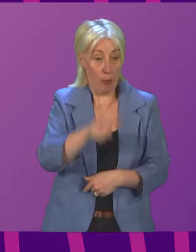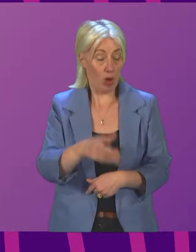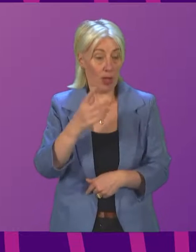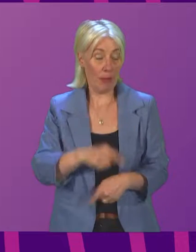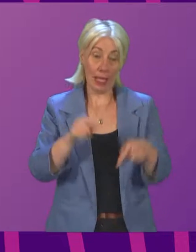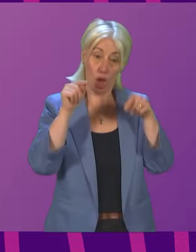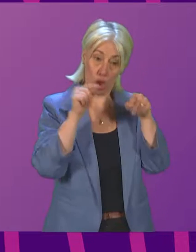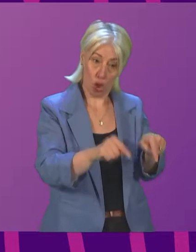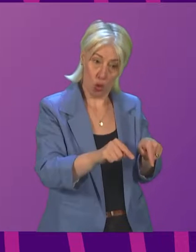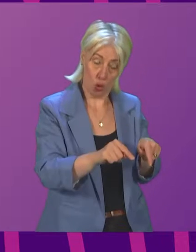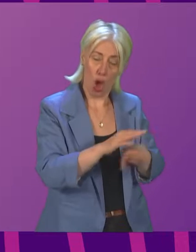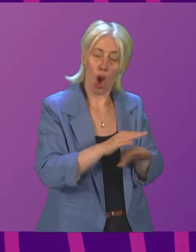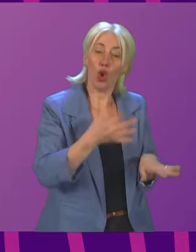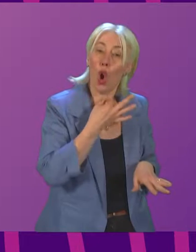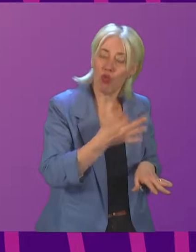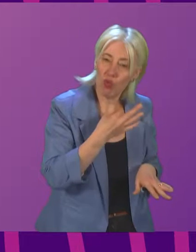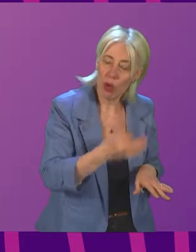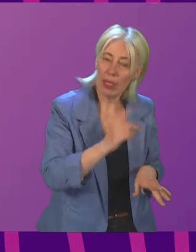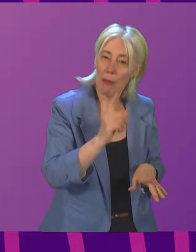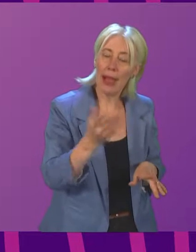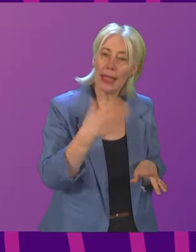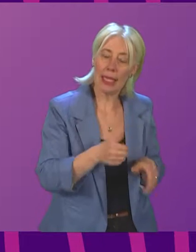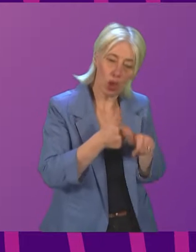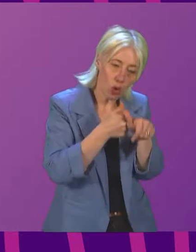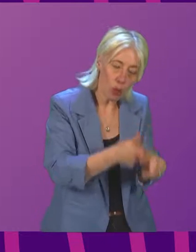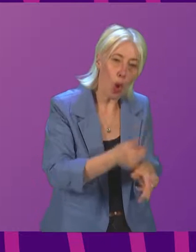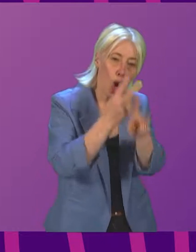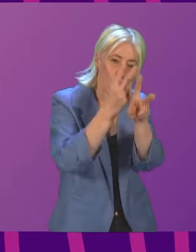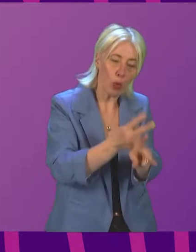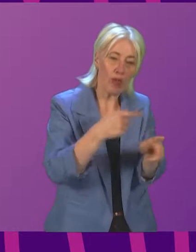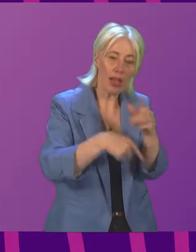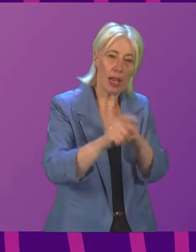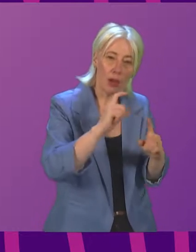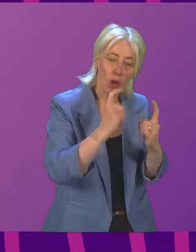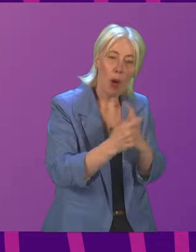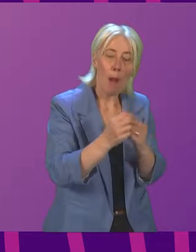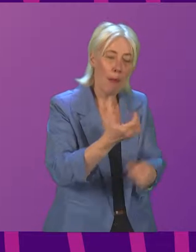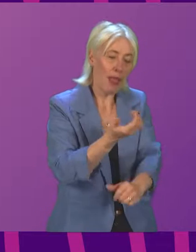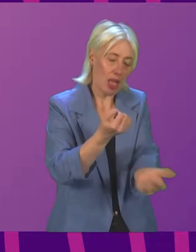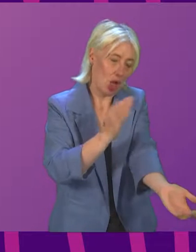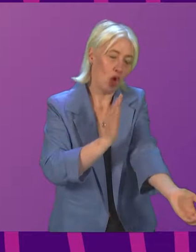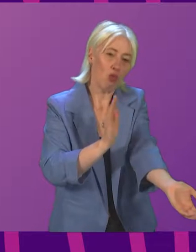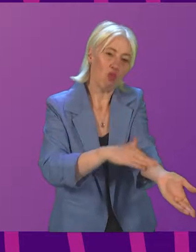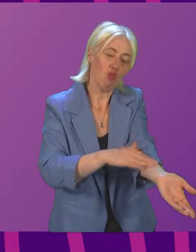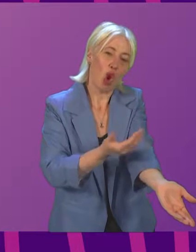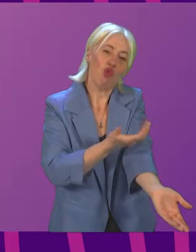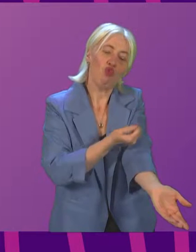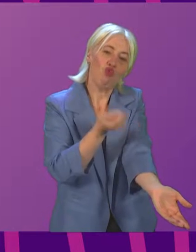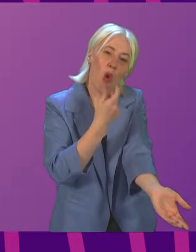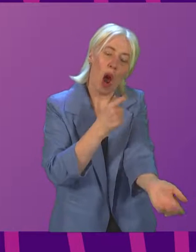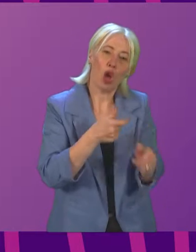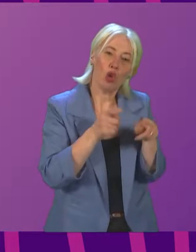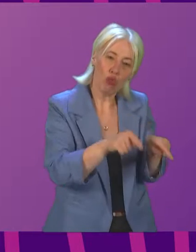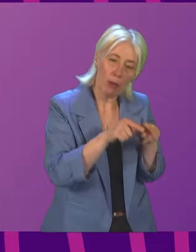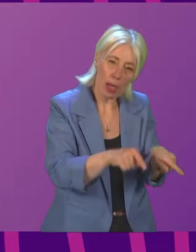not pose a significant risk but does require additional support or supervision in the community, such as drug treatment, then bail should be the default option with necessary